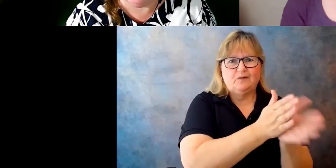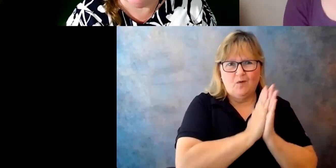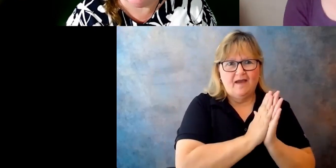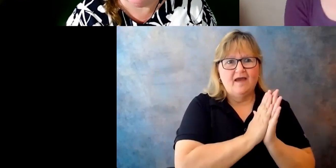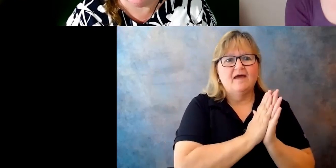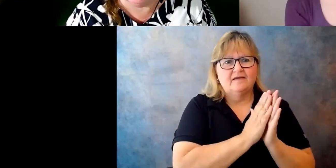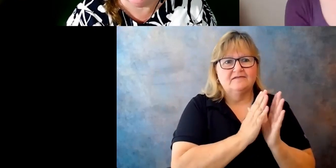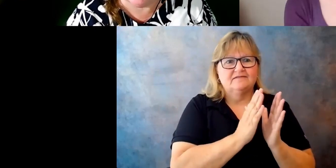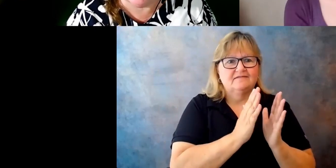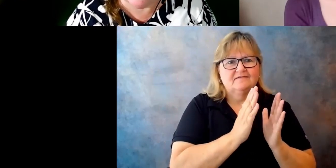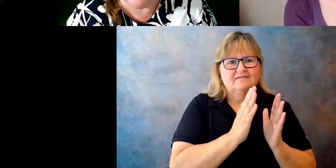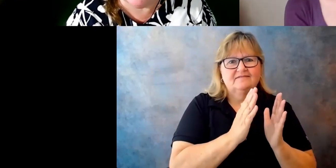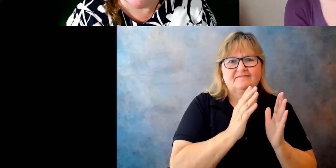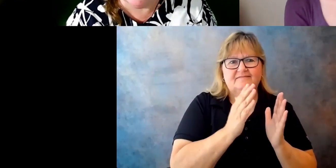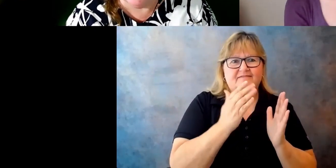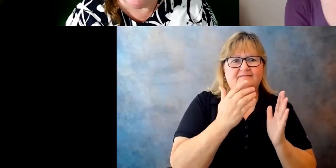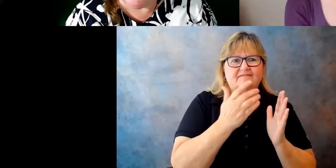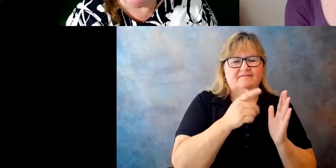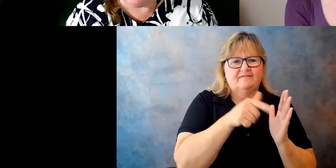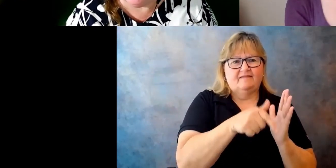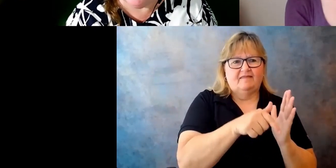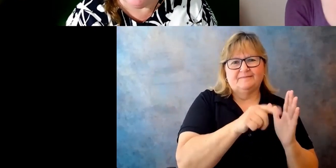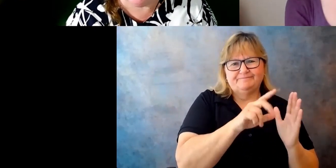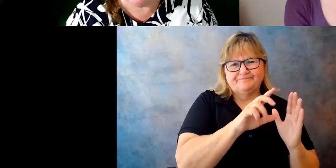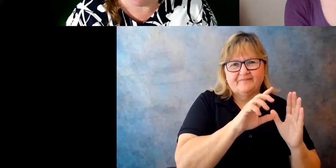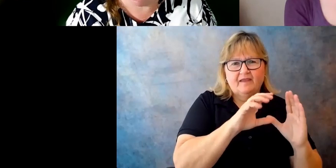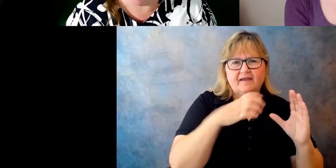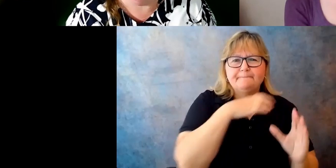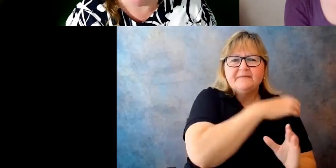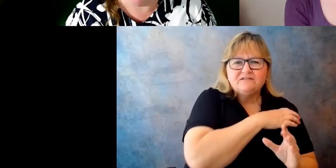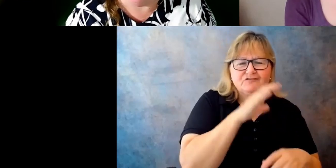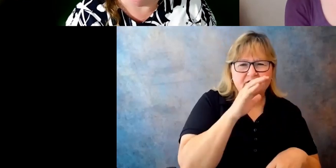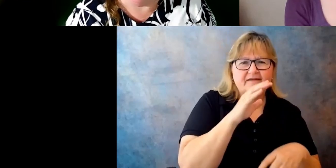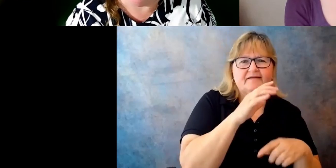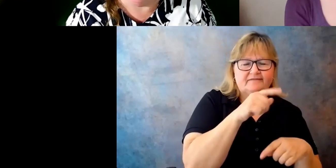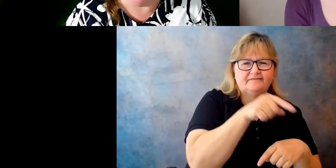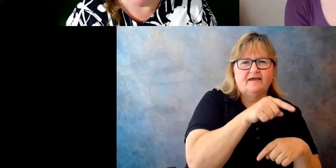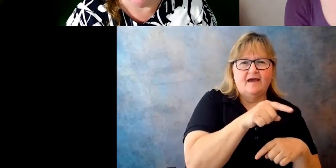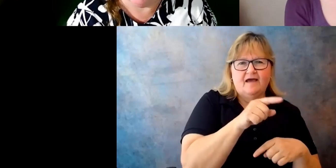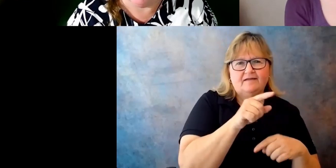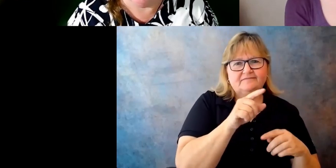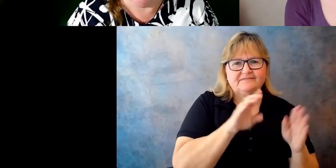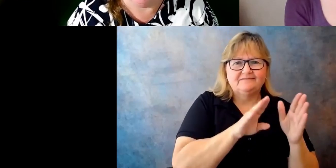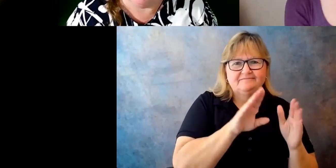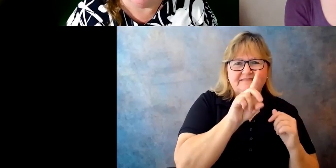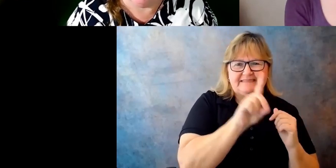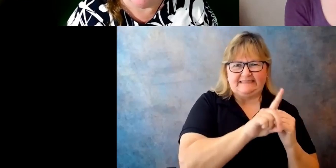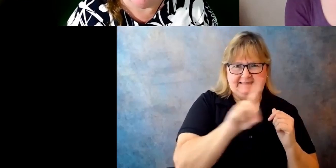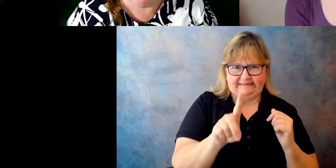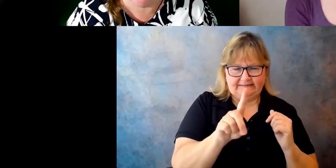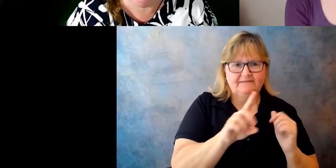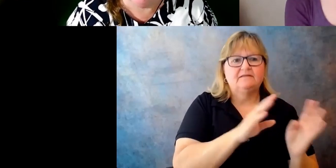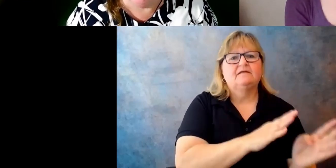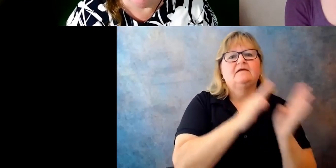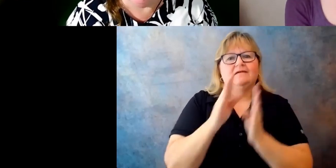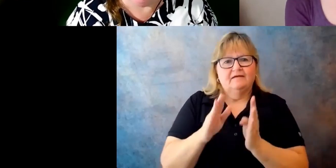on Developmental Disabilities that I, I was asked to do a federal detail for a year and it turned into a year and a